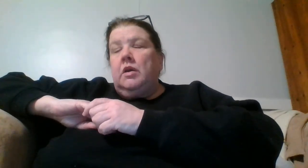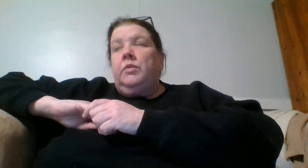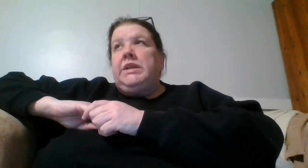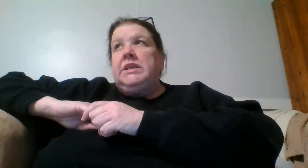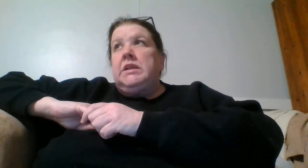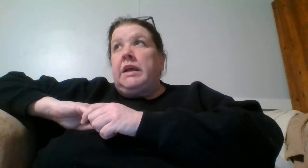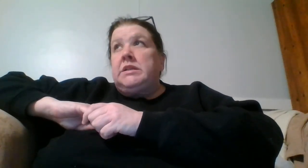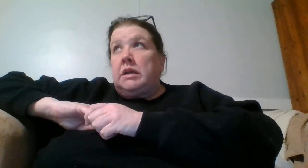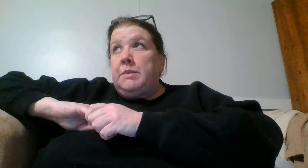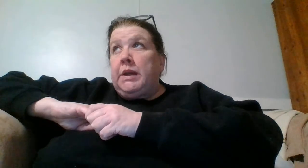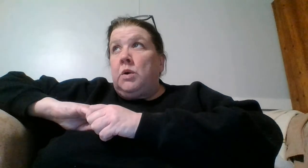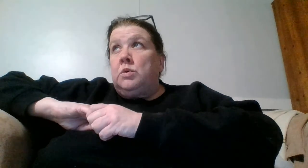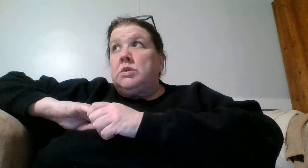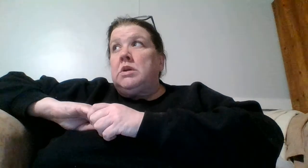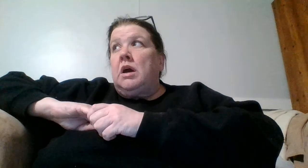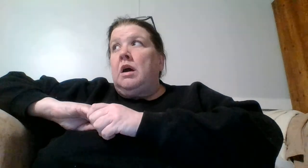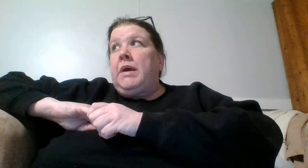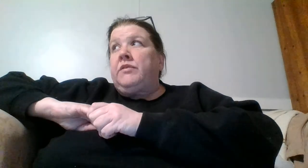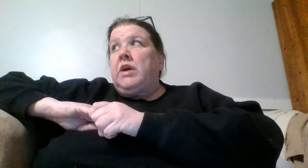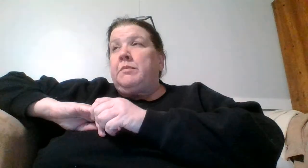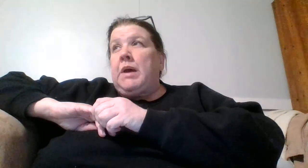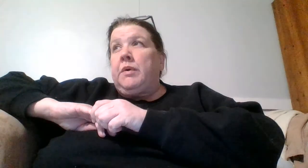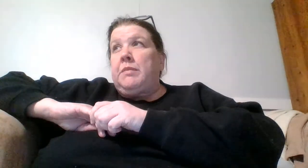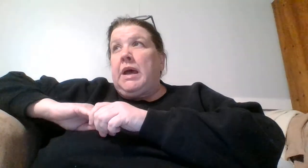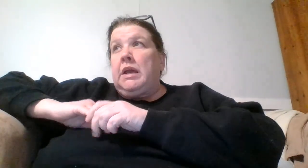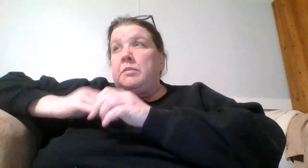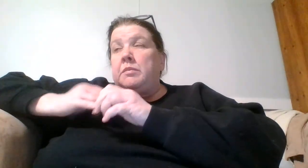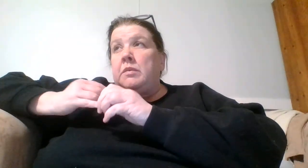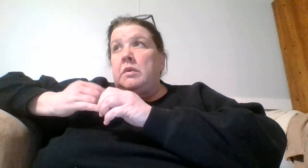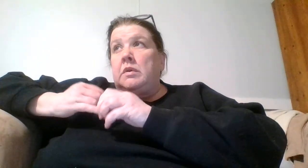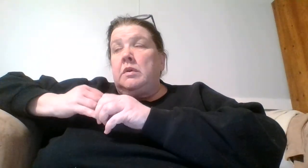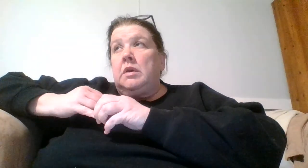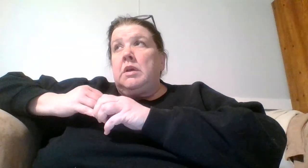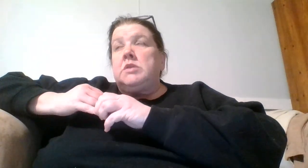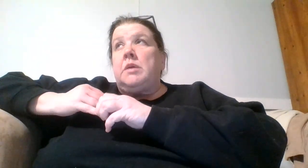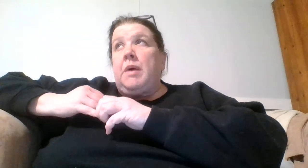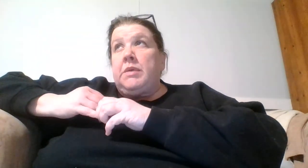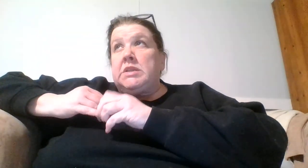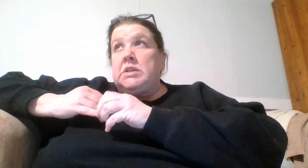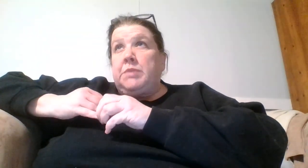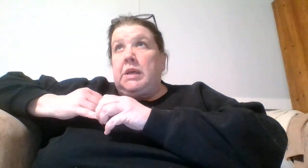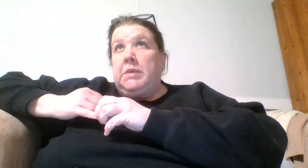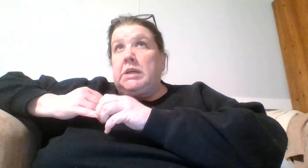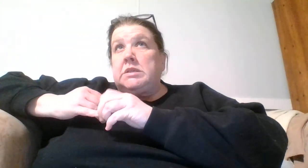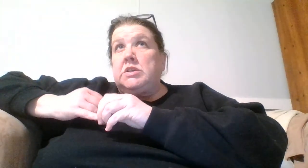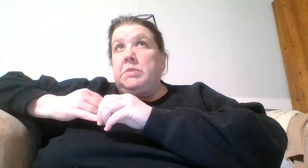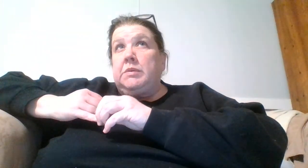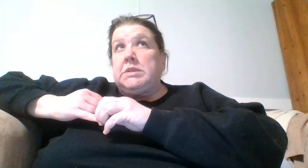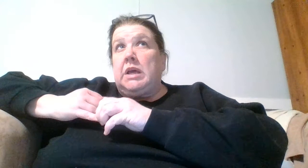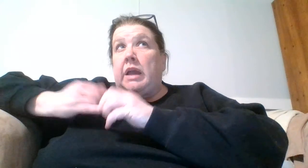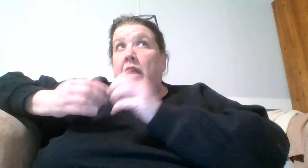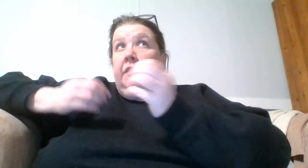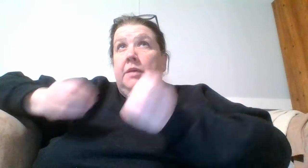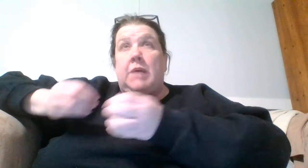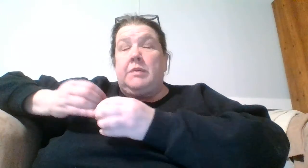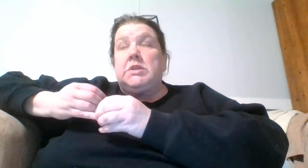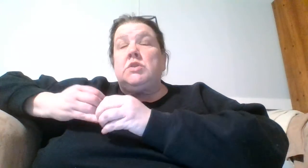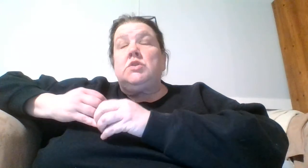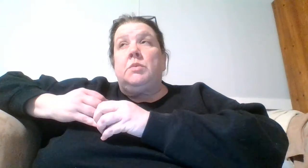We did, I talked to my coach after I met with my, so I met with the GP because the GP was, I called them, I was in so